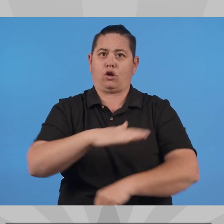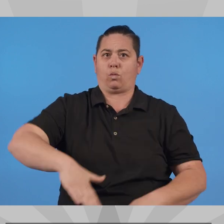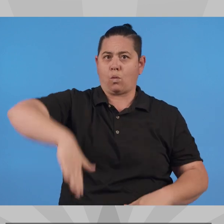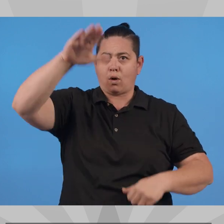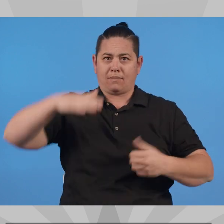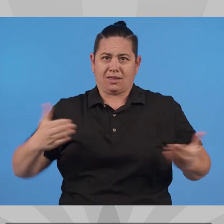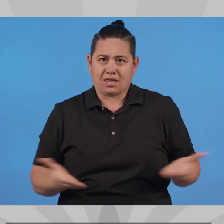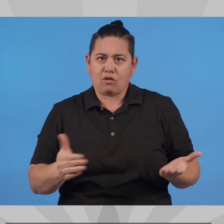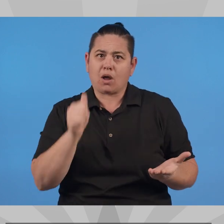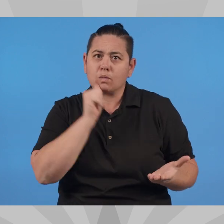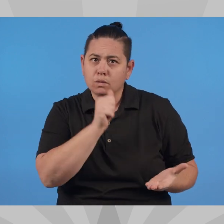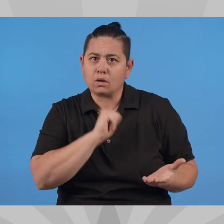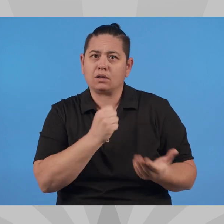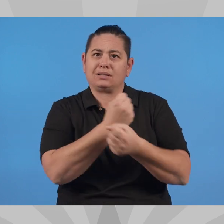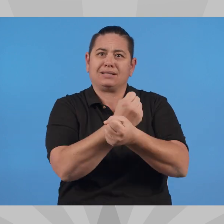and free Arizona.